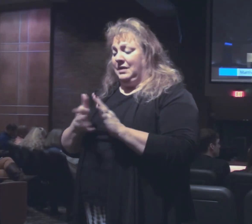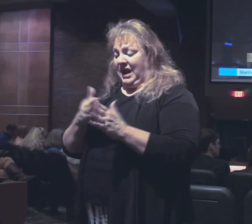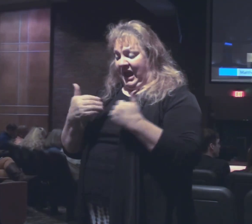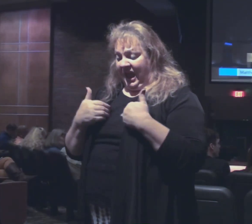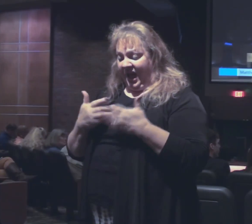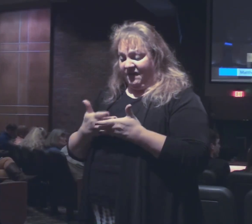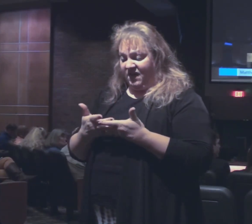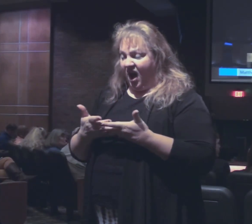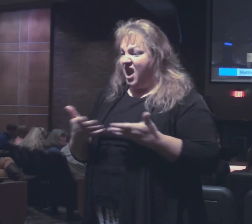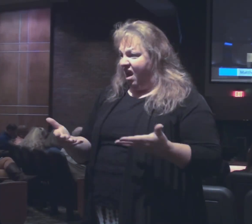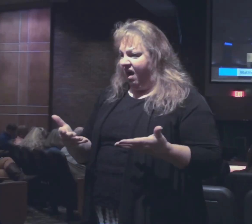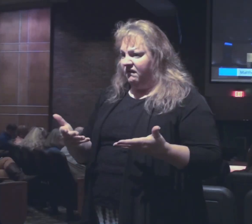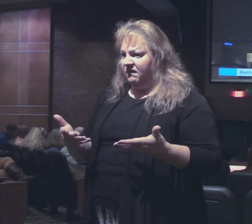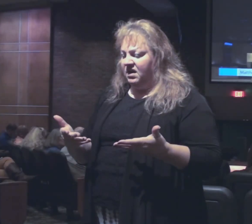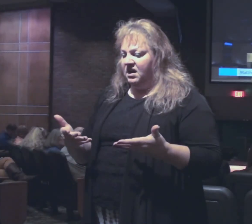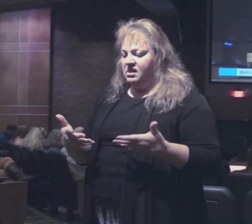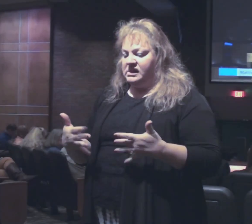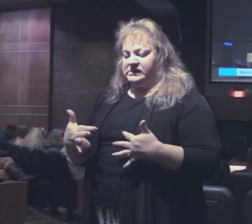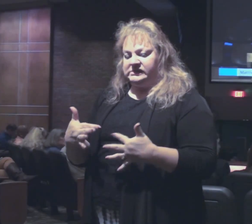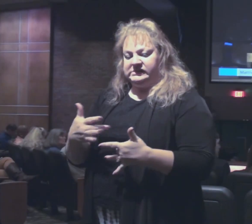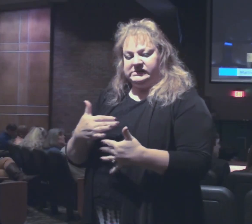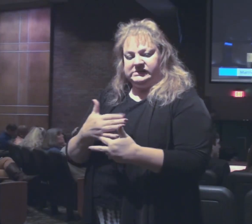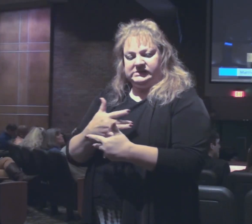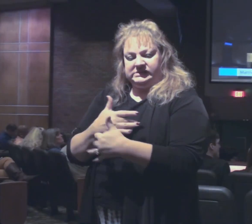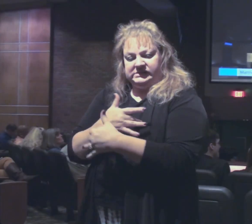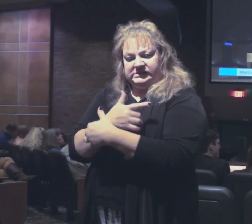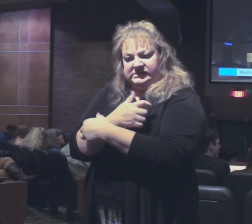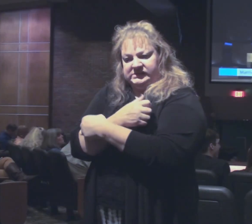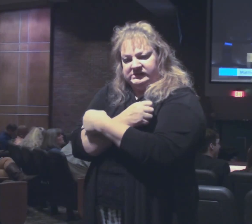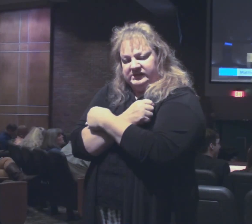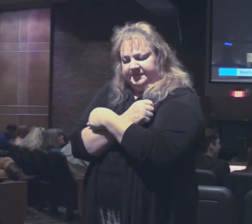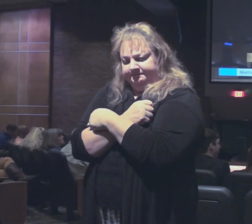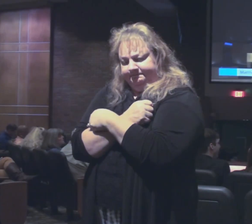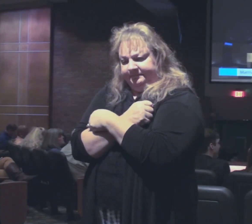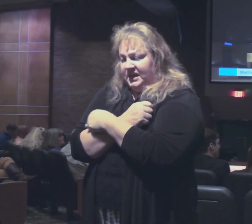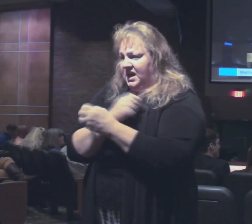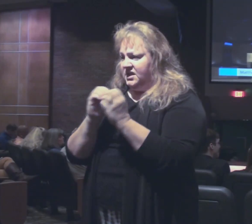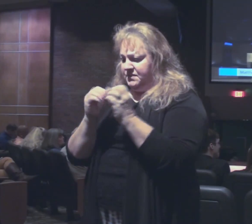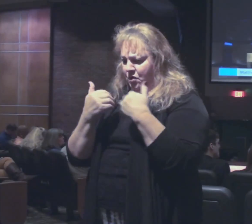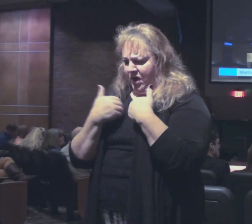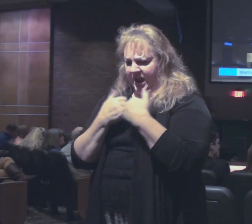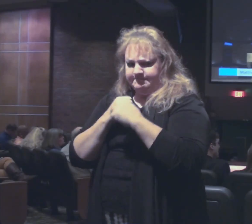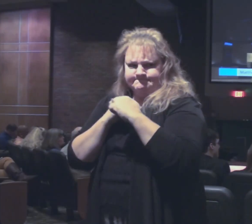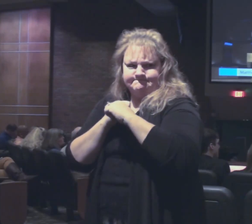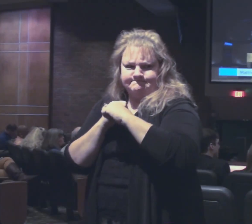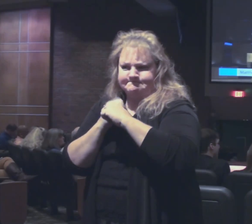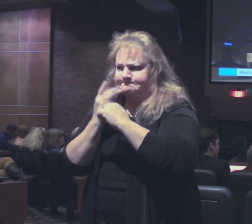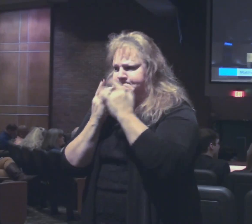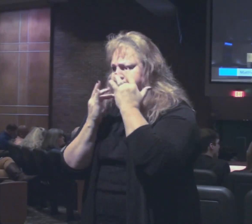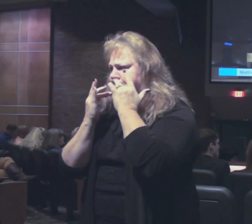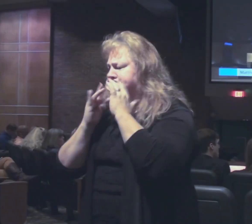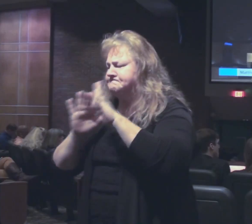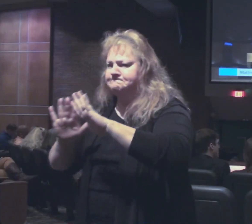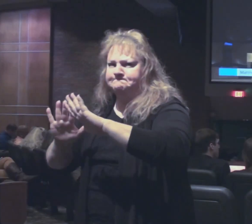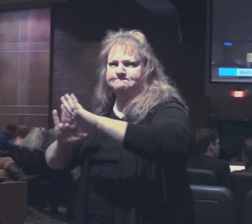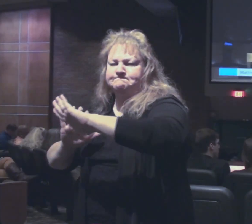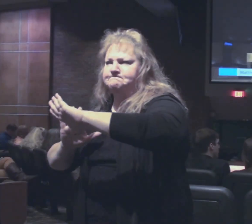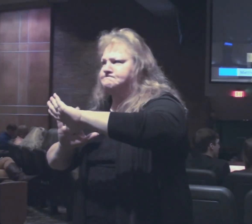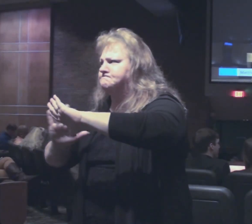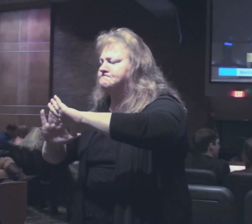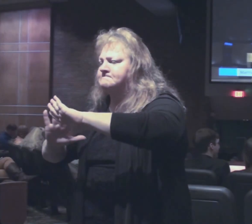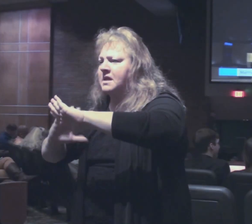wrapping its tentacles around me. And the more I have, the more I have to protect. And the more I have to protect,